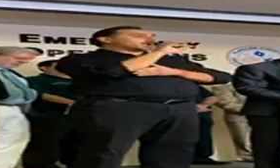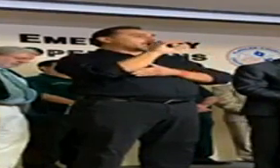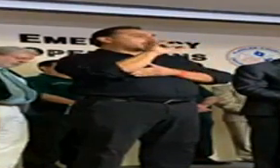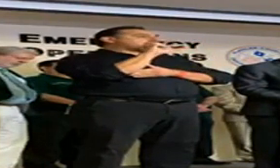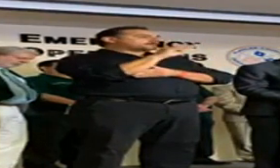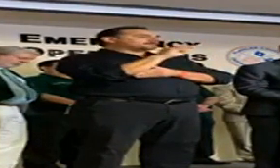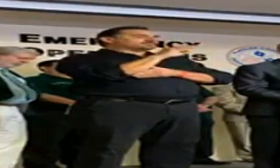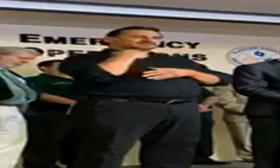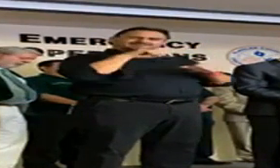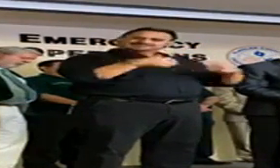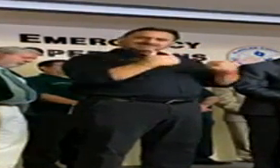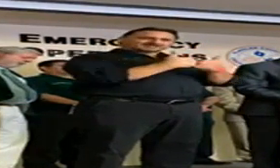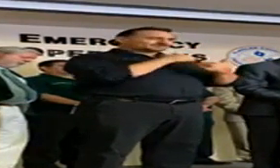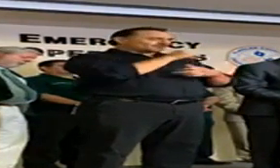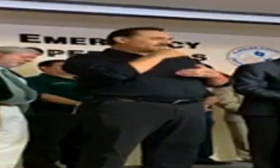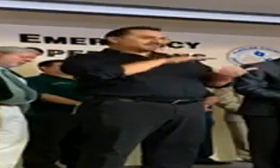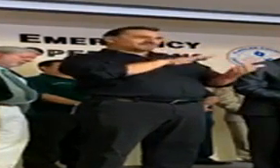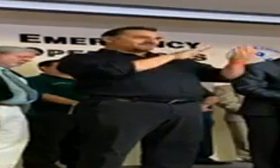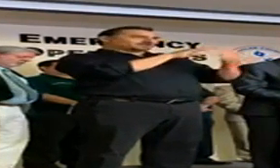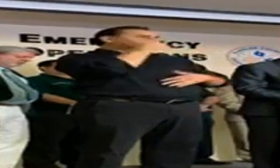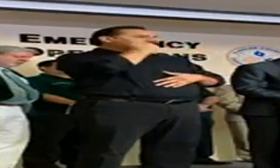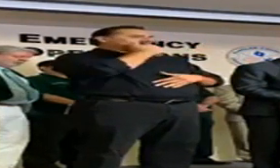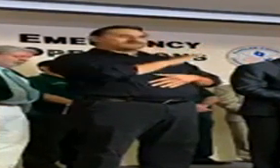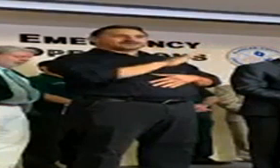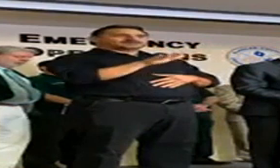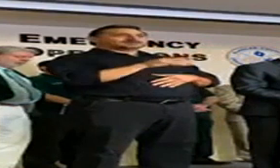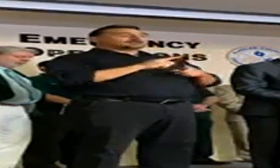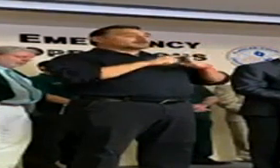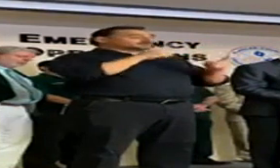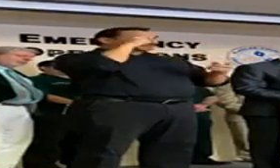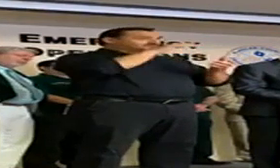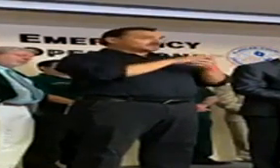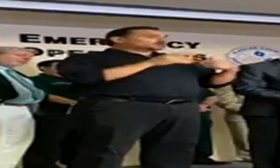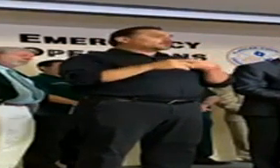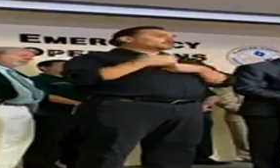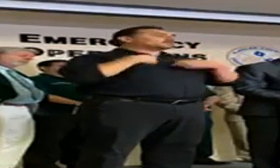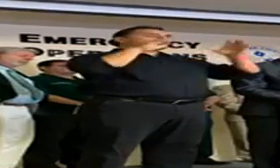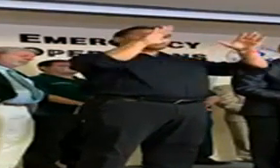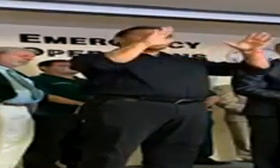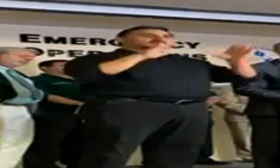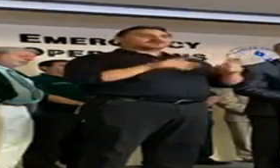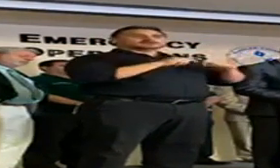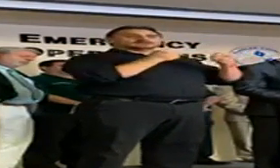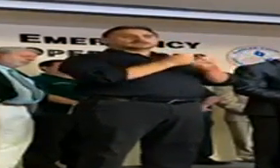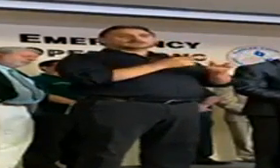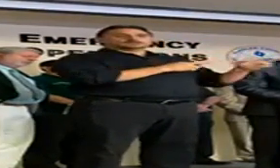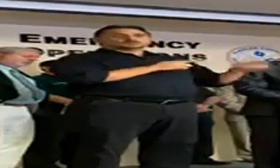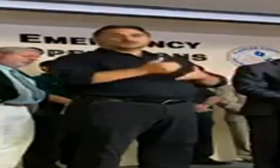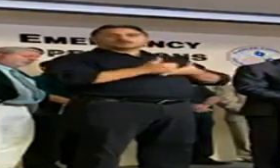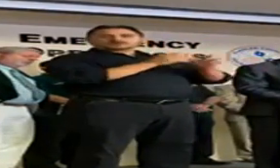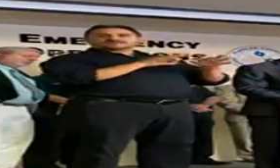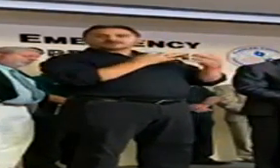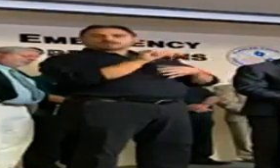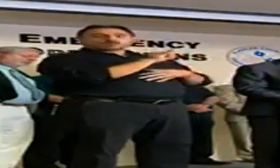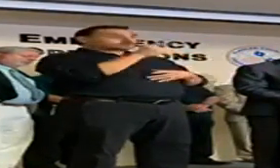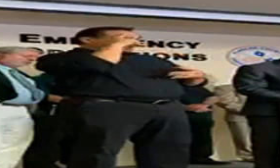challenges that we do not face every day. I believe, though, that we have a great team ready to help our families. I